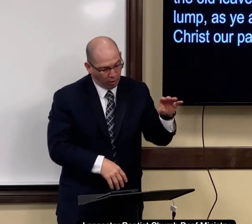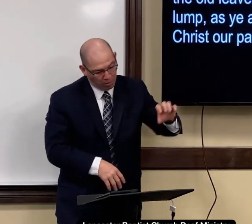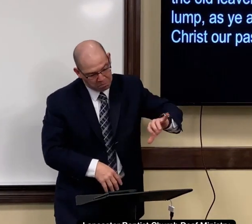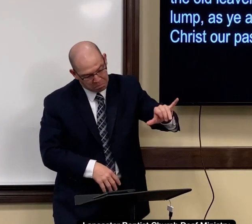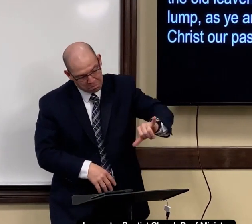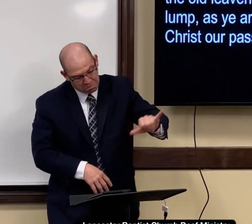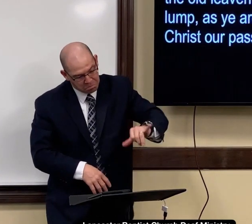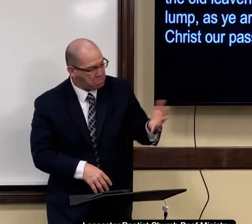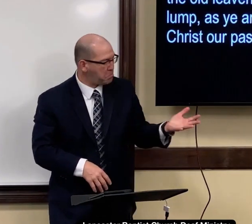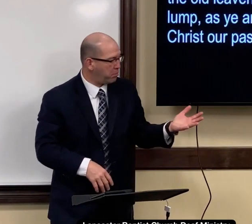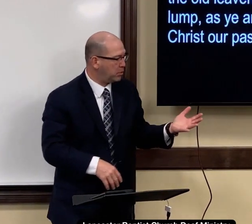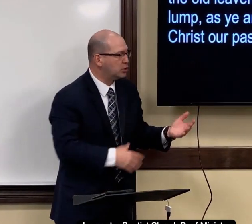so you put the